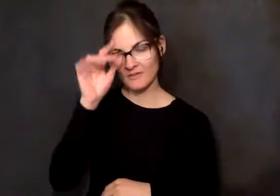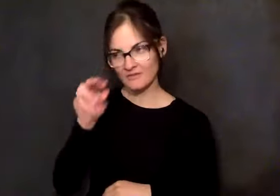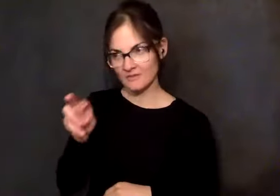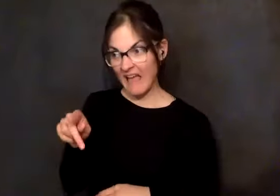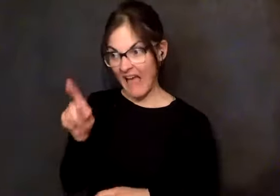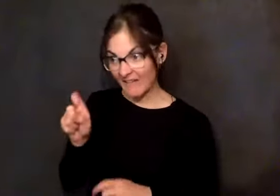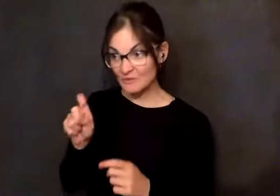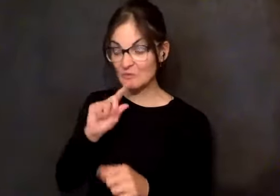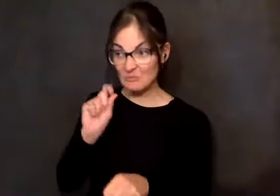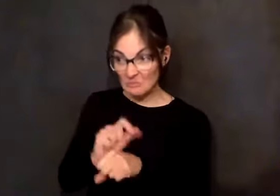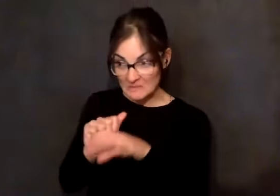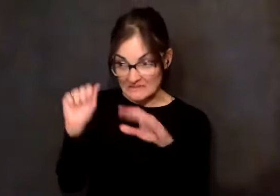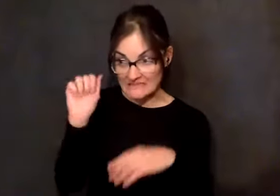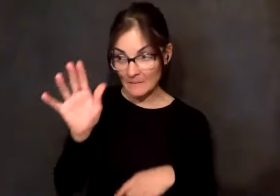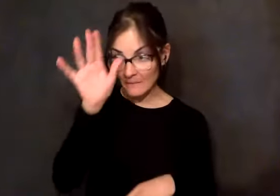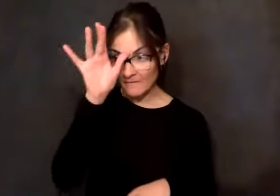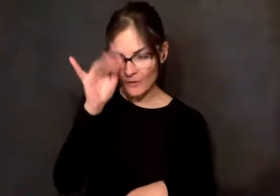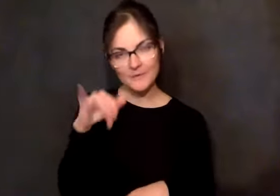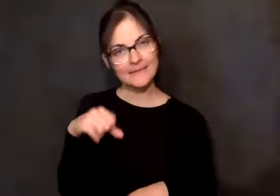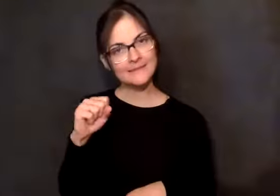When my dad died, I found the letter.